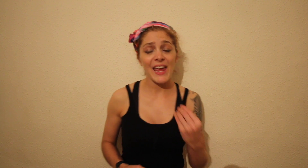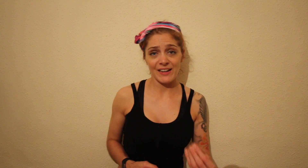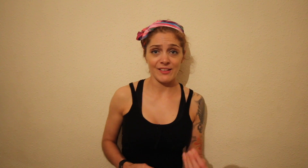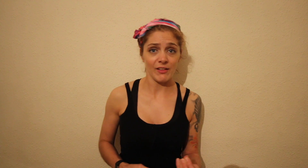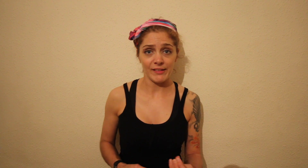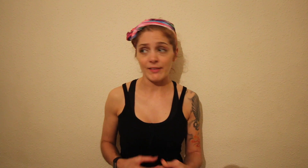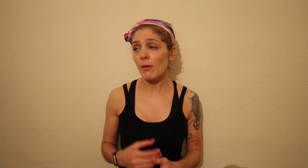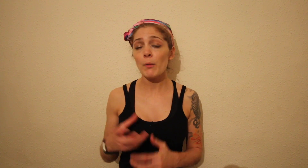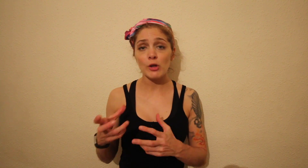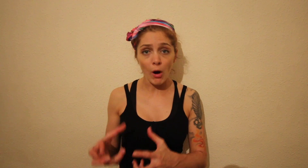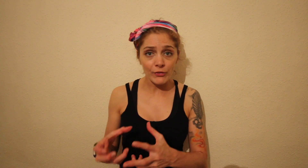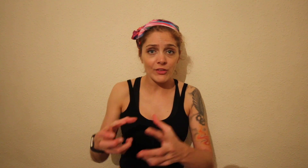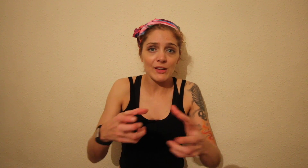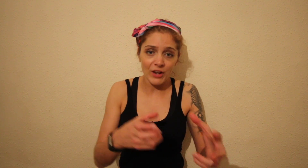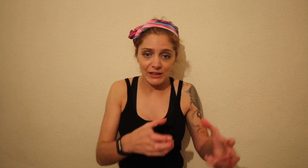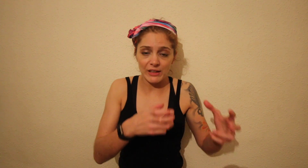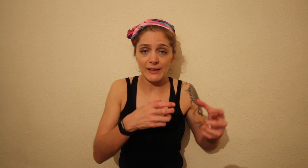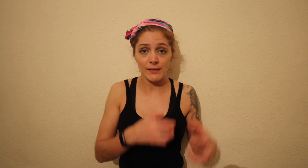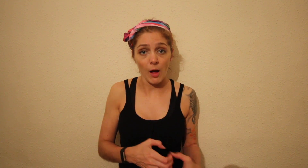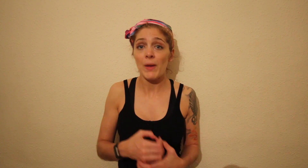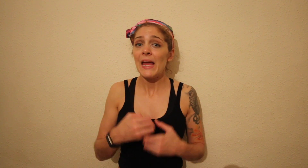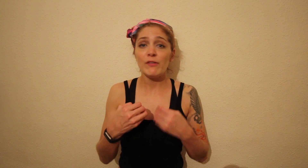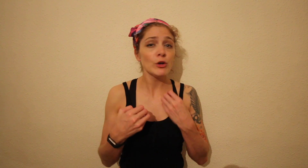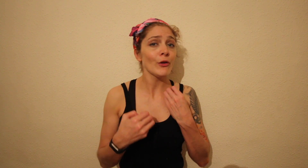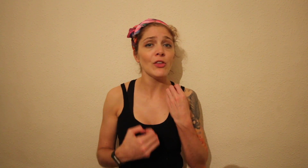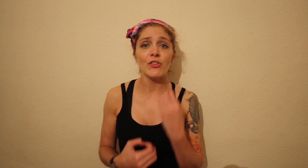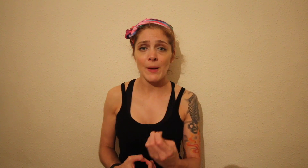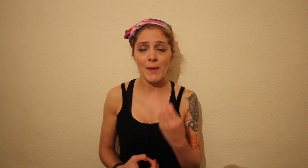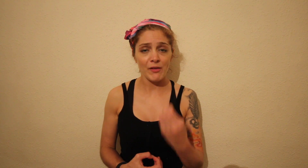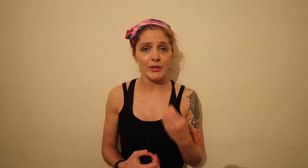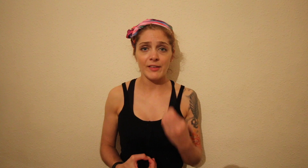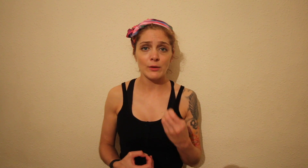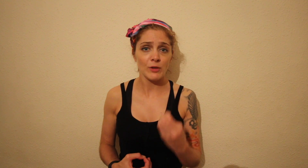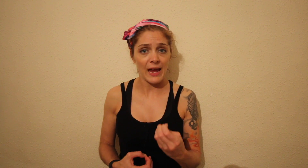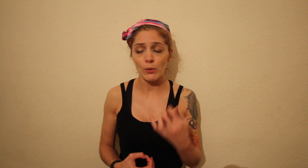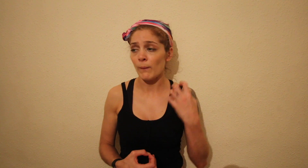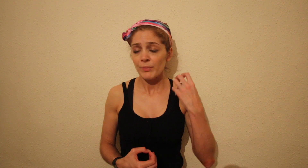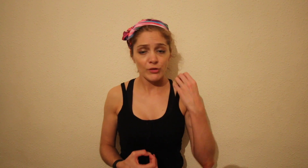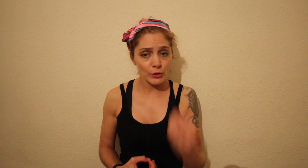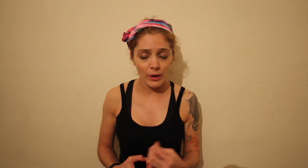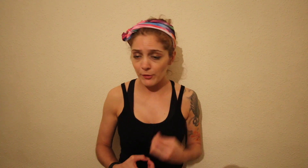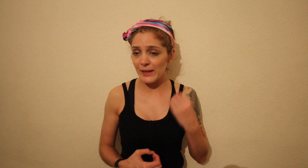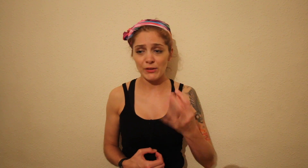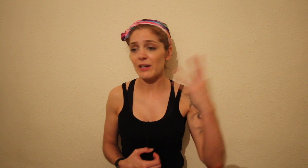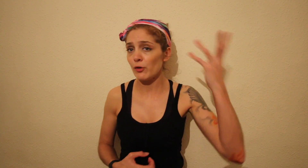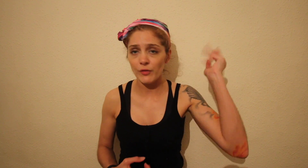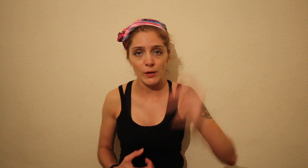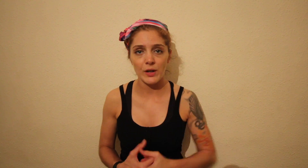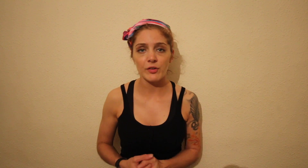exercises so I was constantly changing things up. If you go to the gym every single day or two times a week three four five whatever